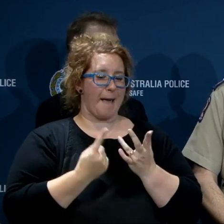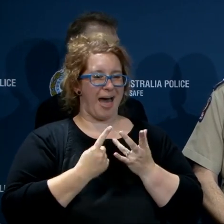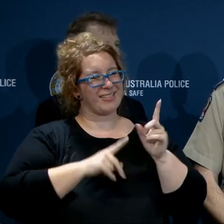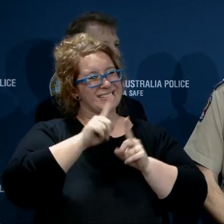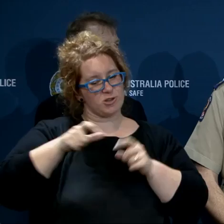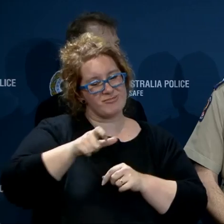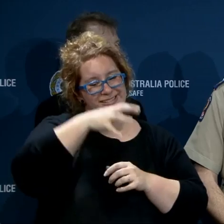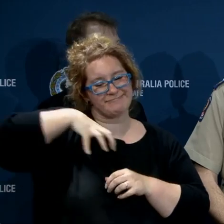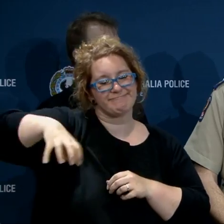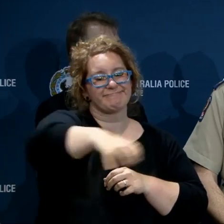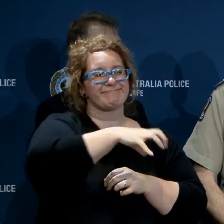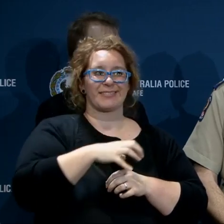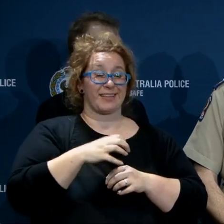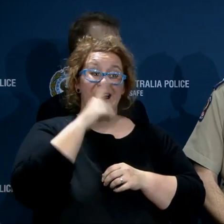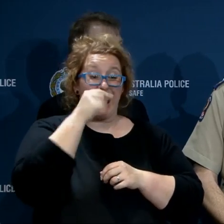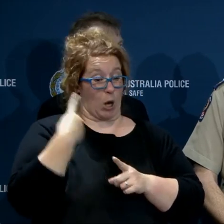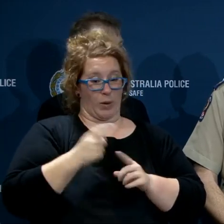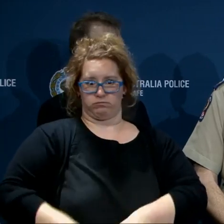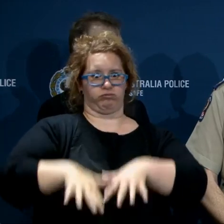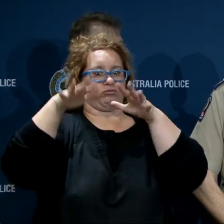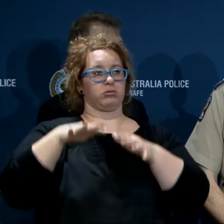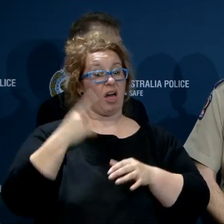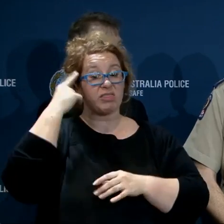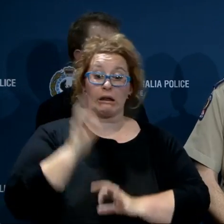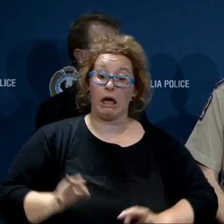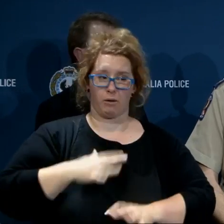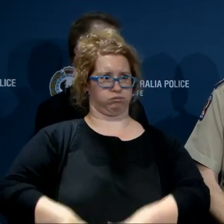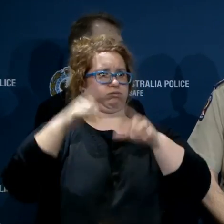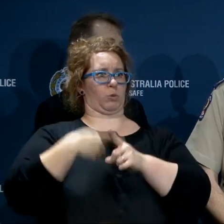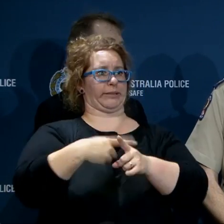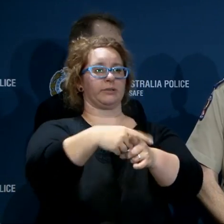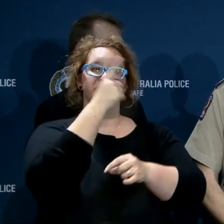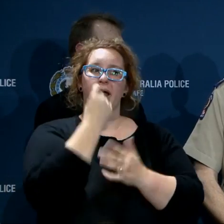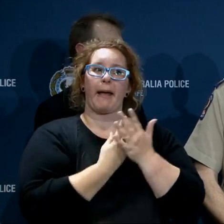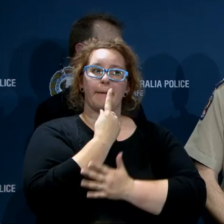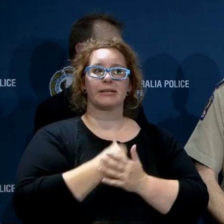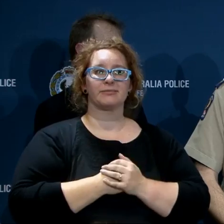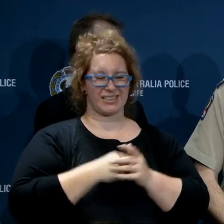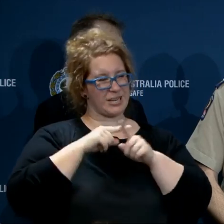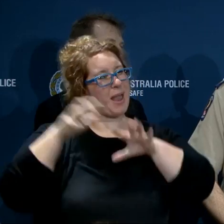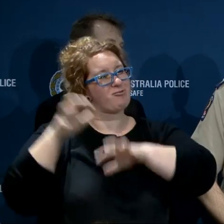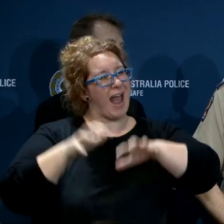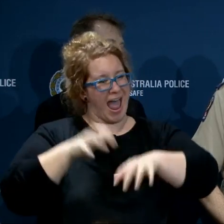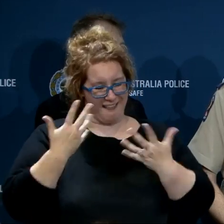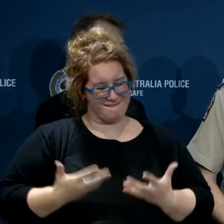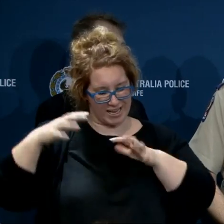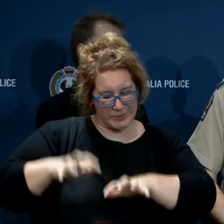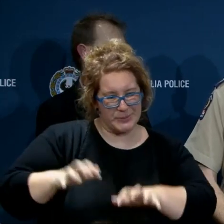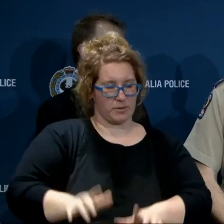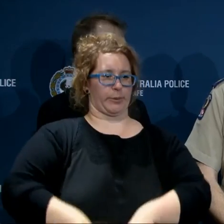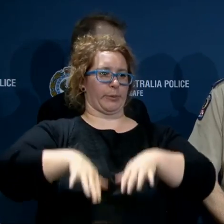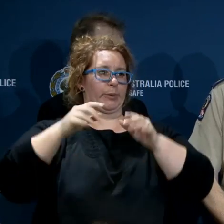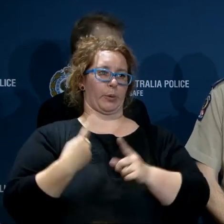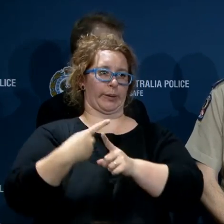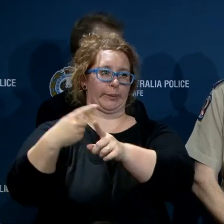systems, it's subject to rapid water rises if we get sufficient rainfall within the upper reaches of the catchment there.